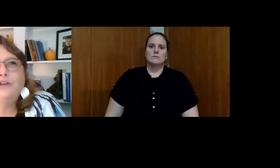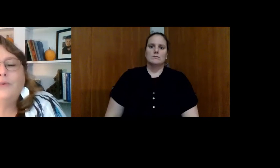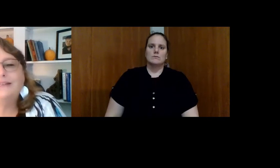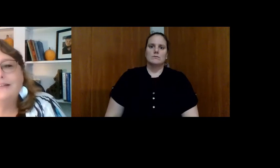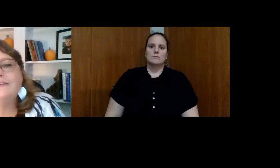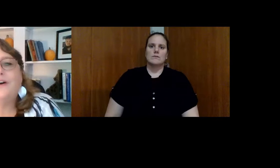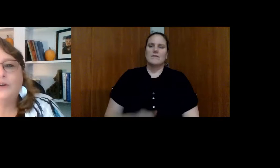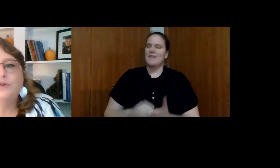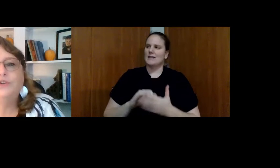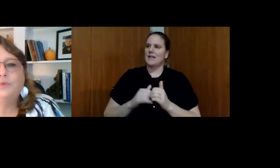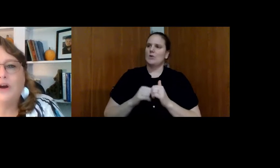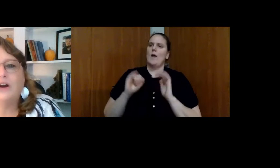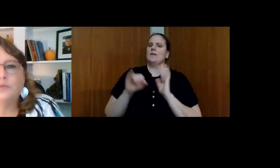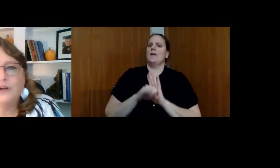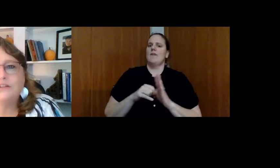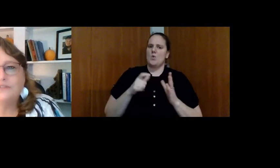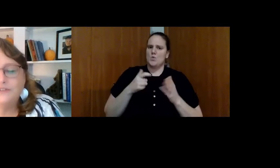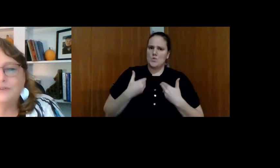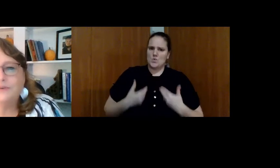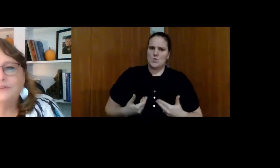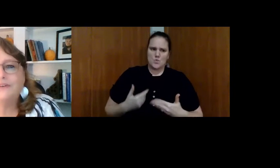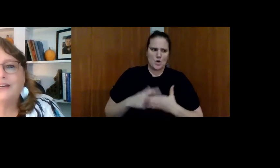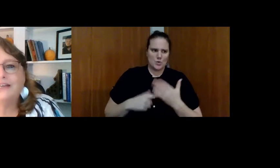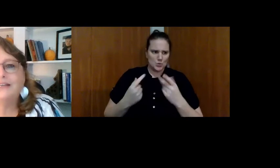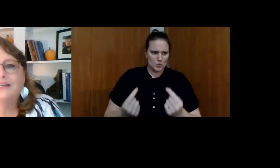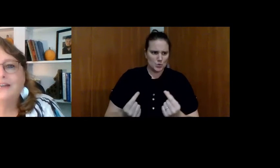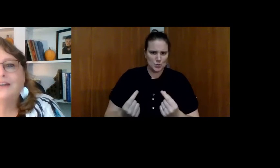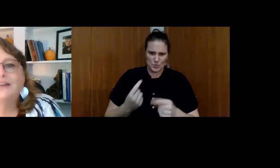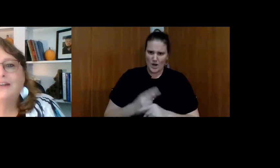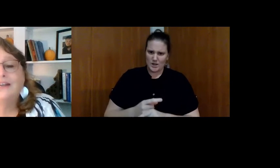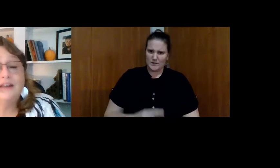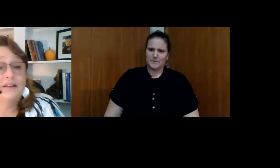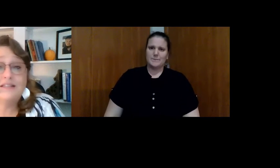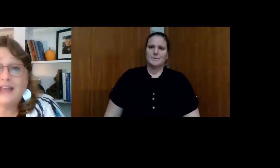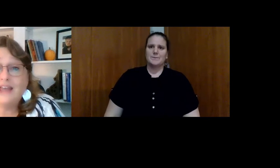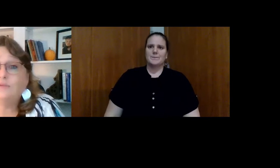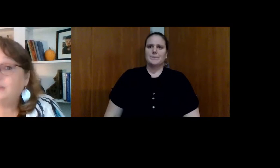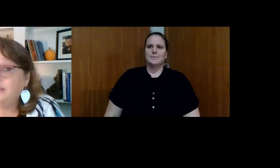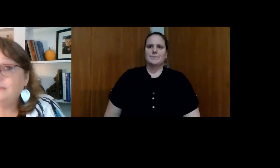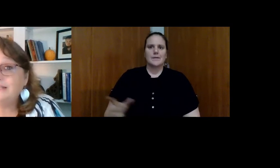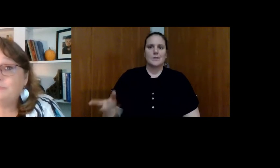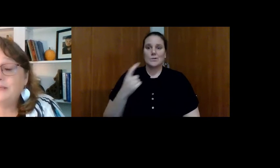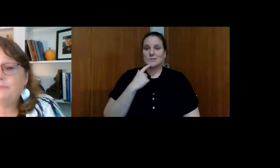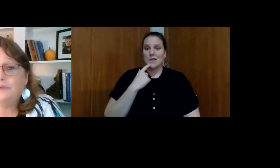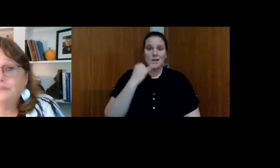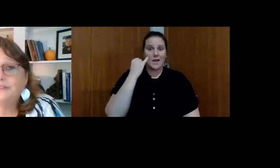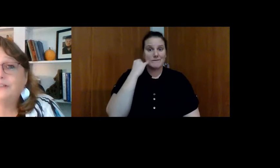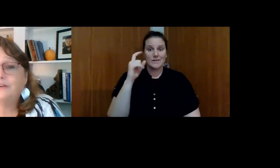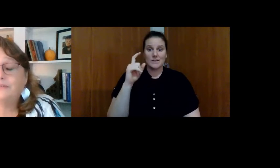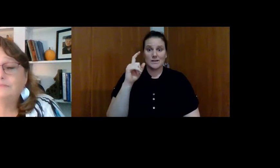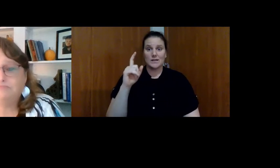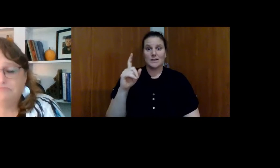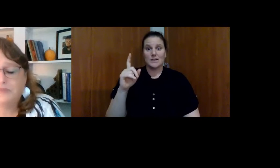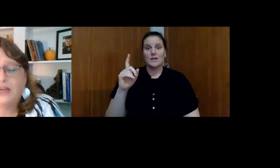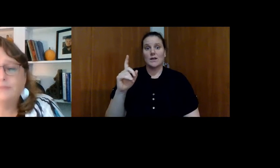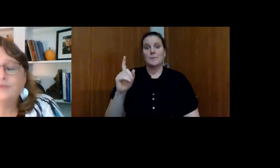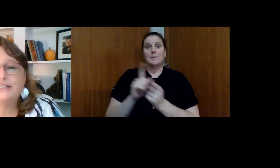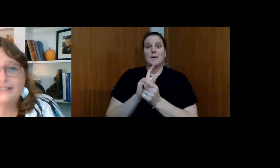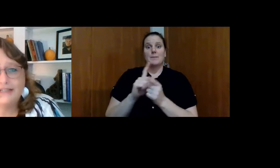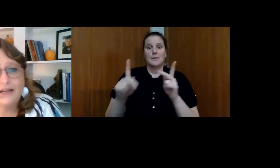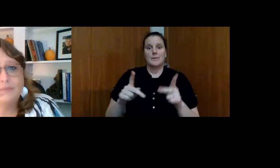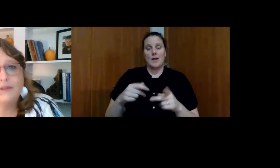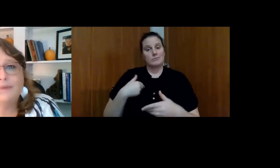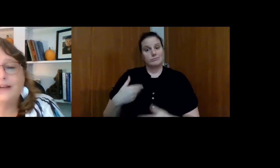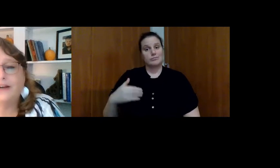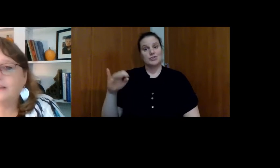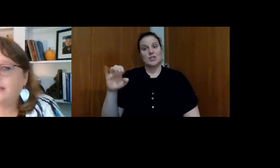how you identify who you are and what you do. Right. He'll say when he meets people, you know, I'm